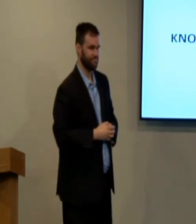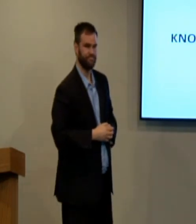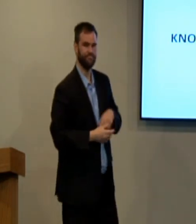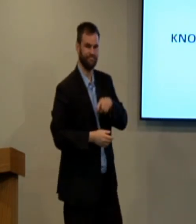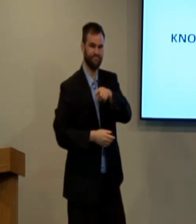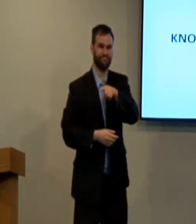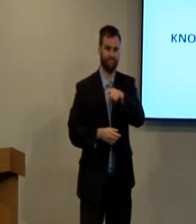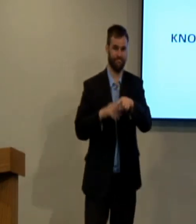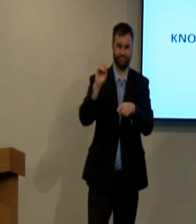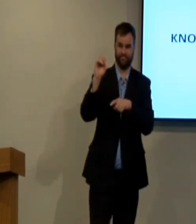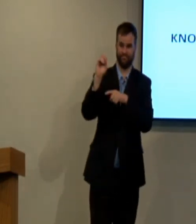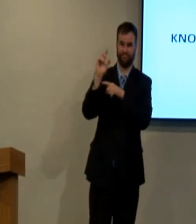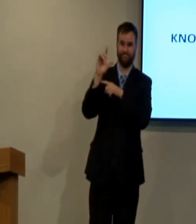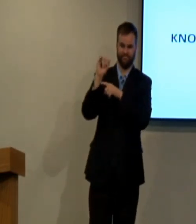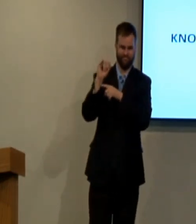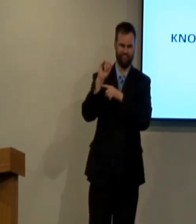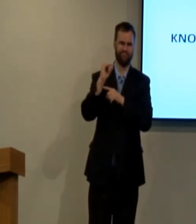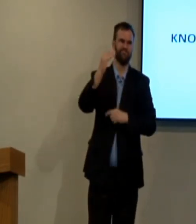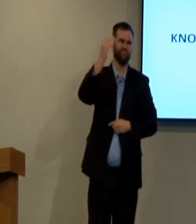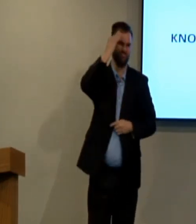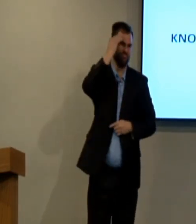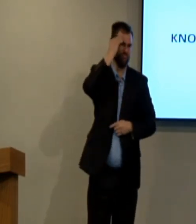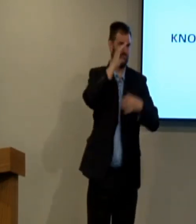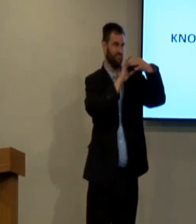that in this case, there has been direct revelation.